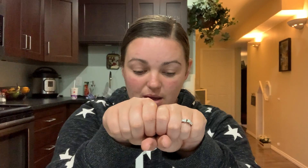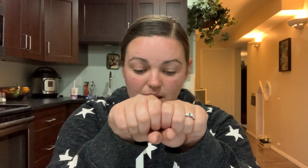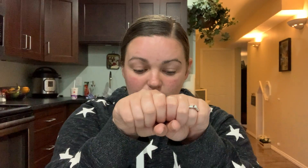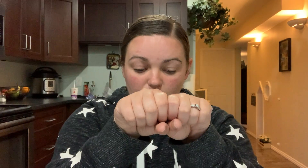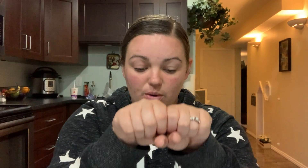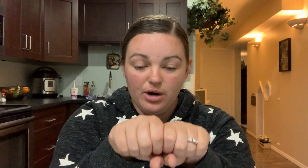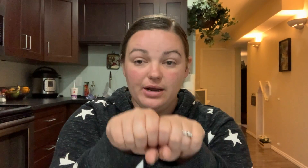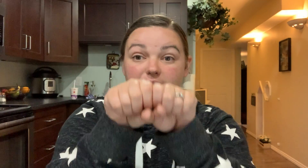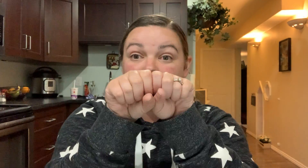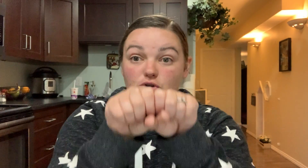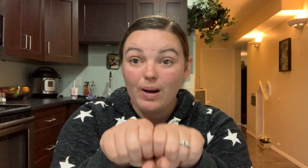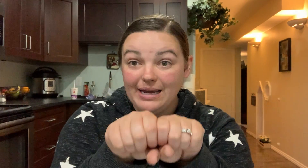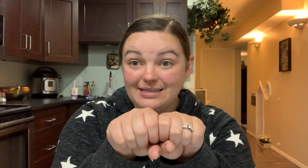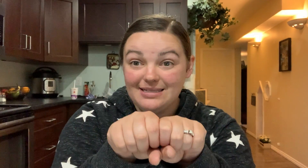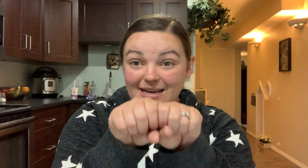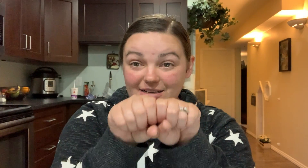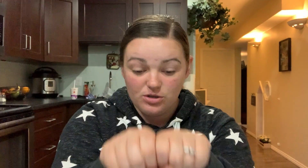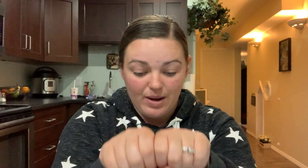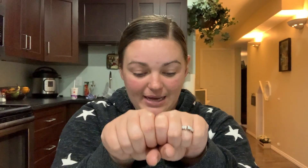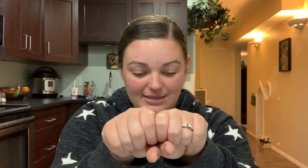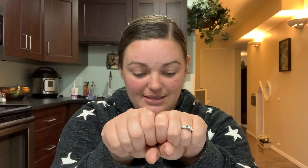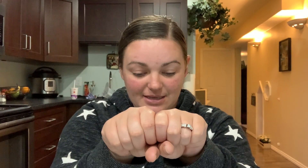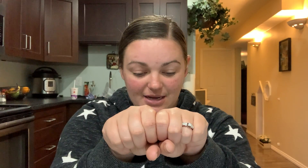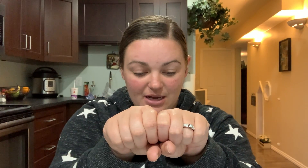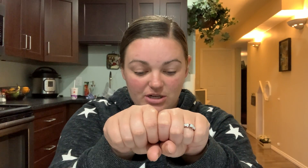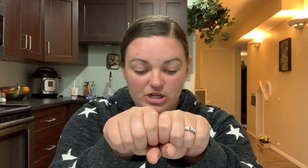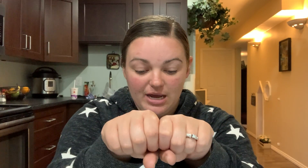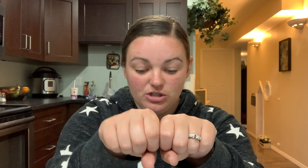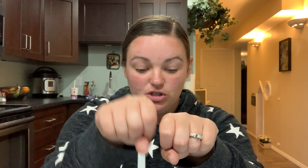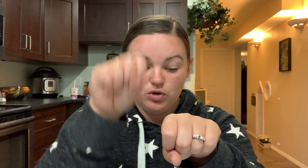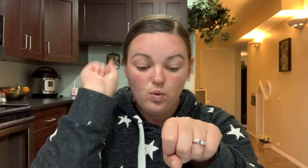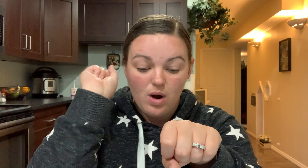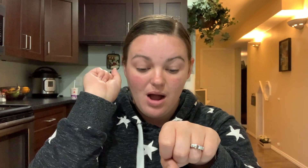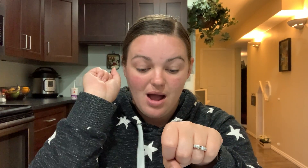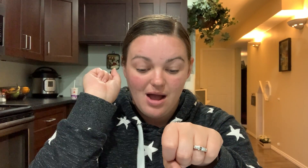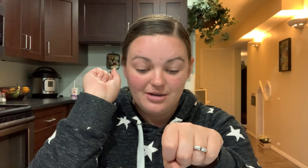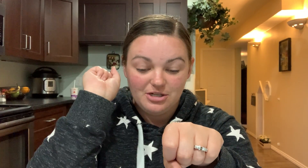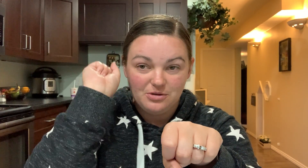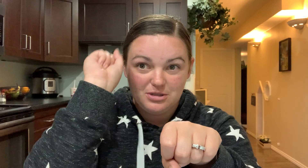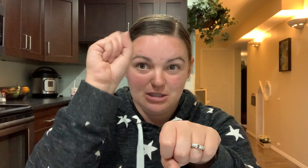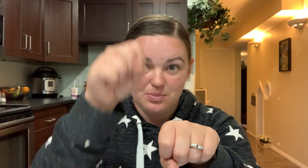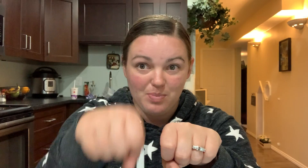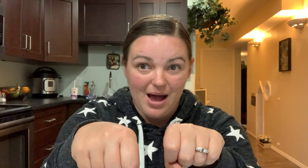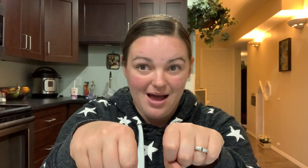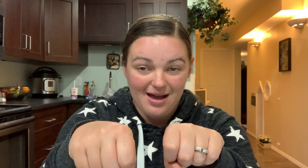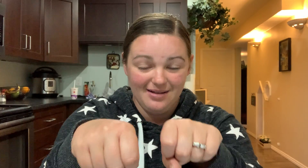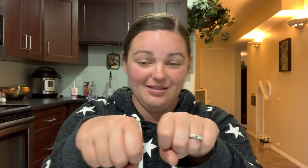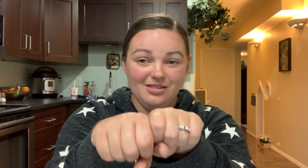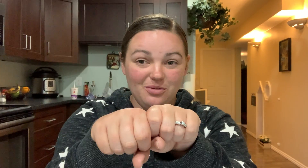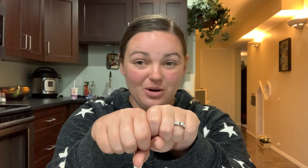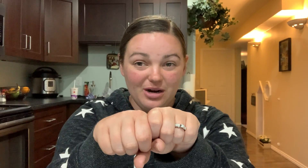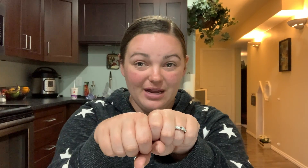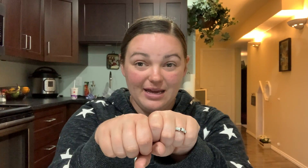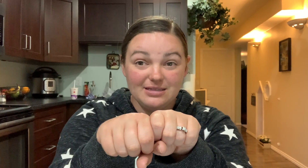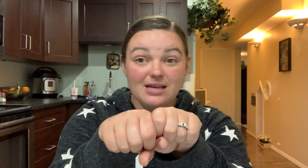The word is twice, twice. Change twa to spuck. The word is